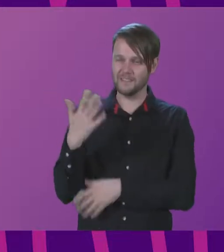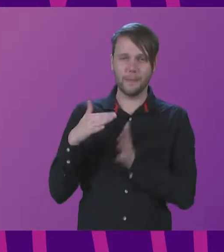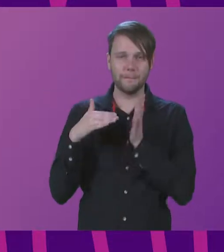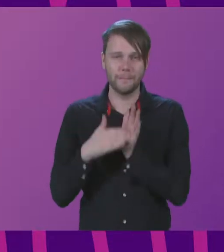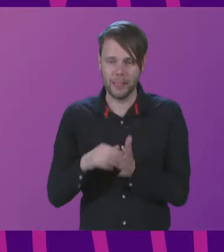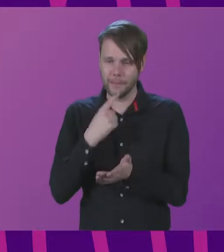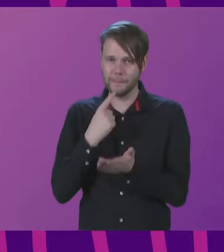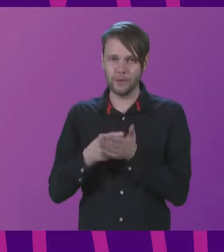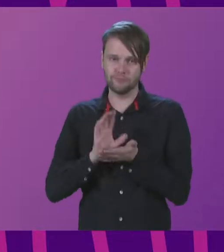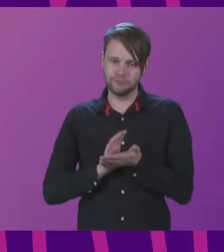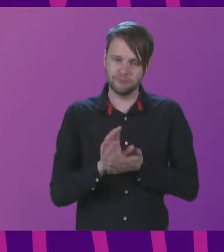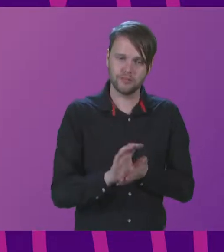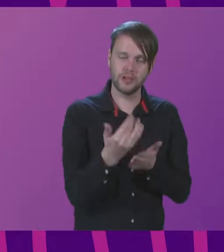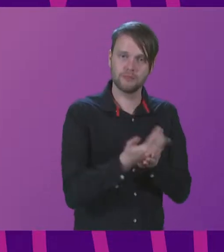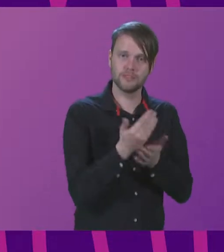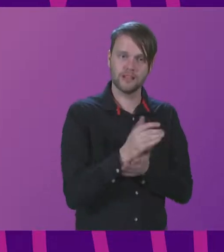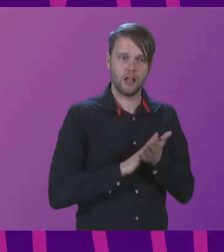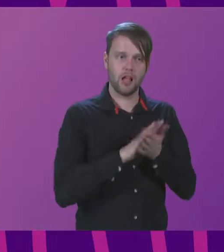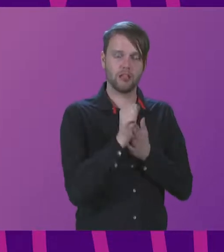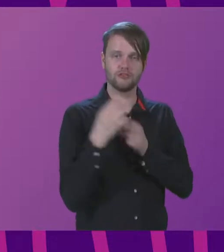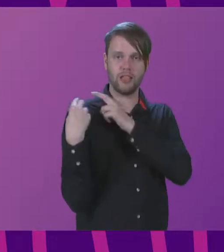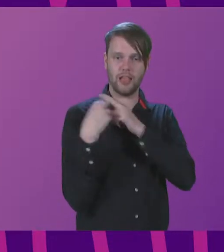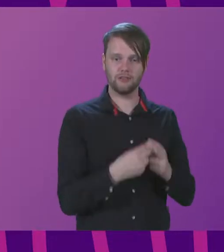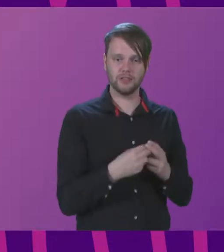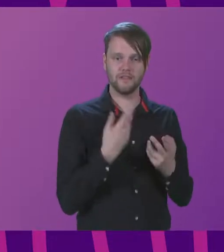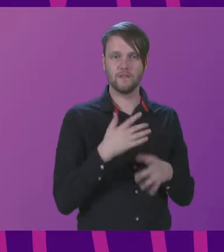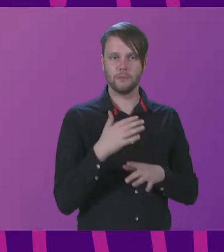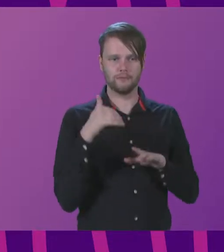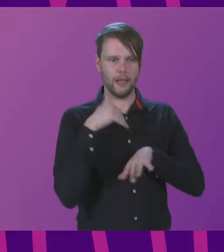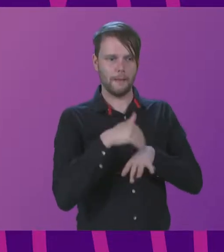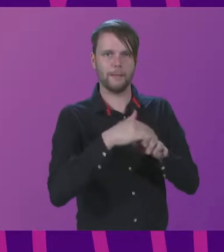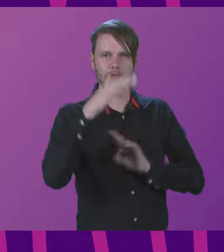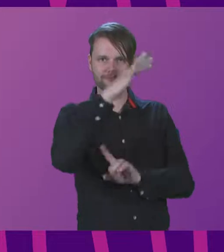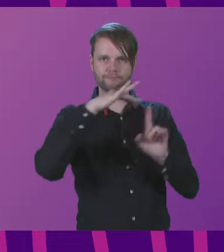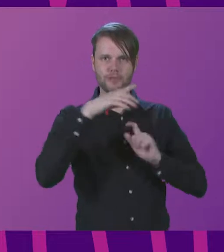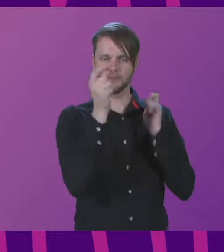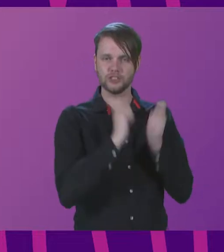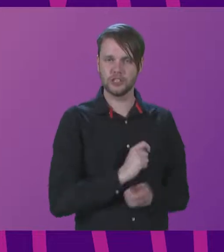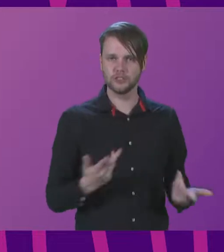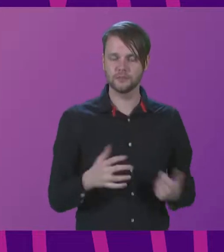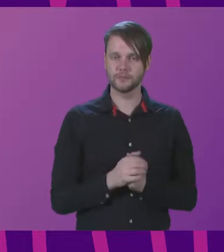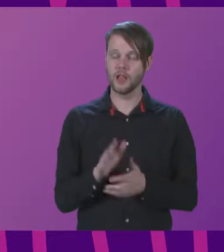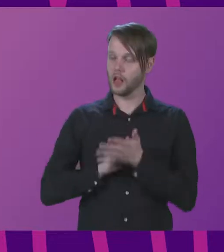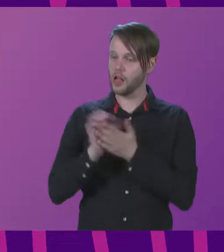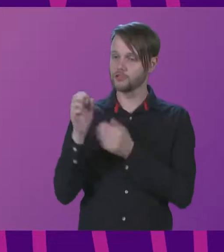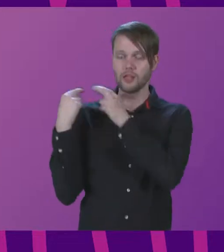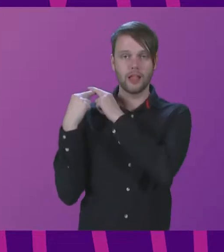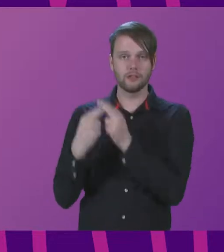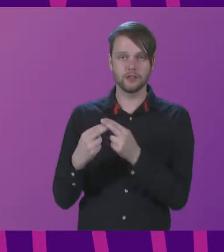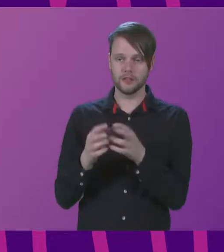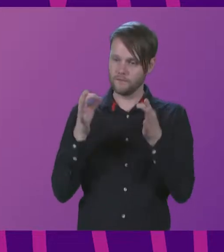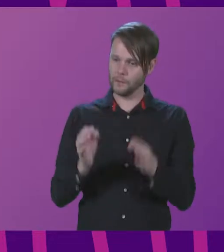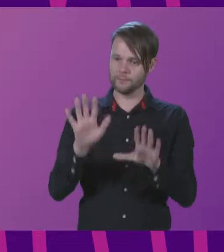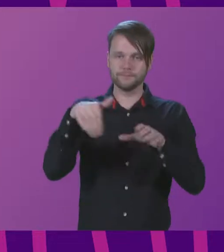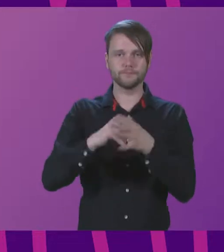protecting at-risk cultural heritage from the effects of climate change, and cultural heritage is formally included